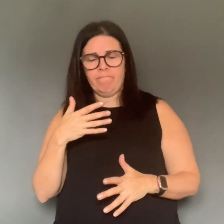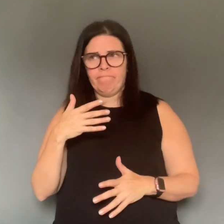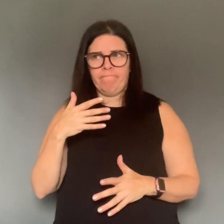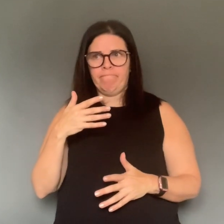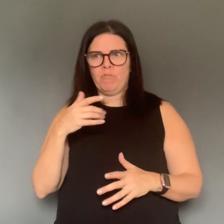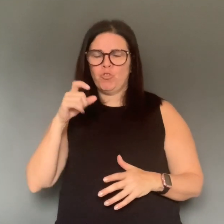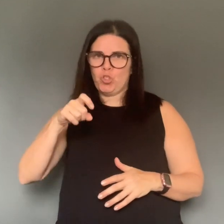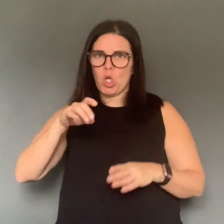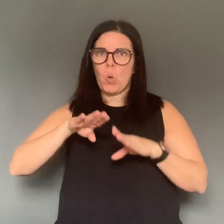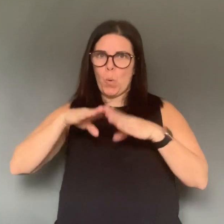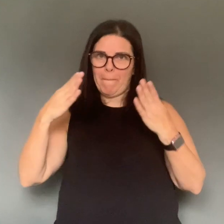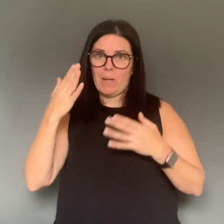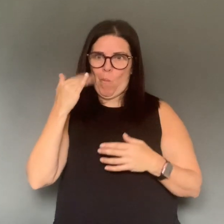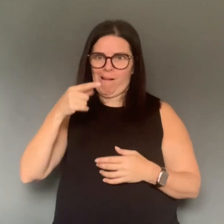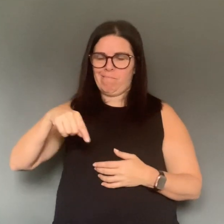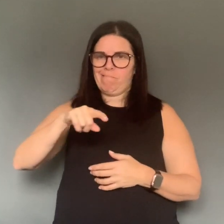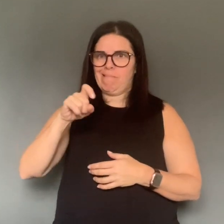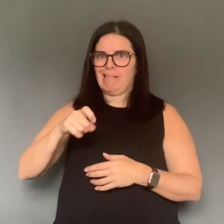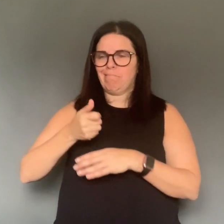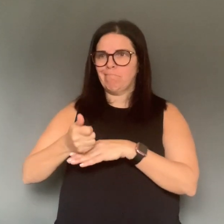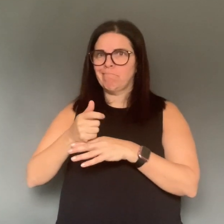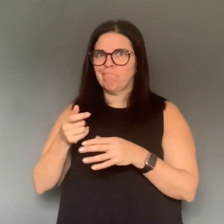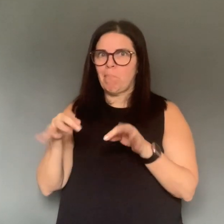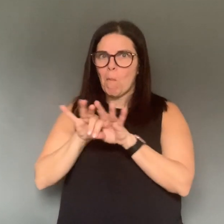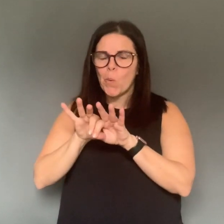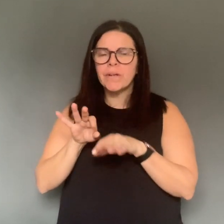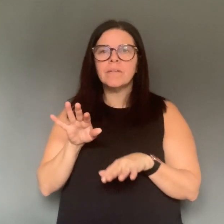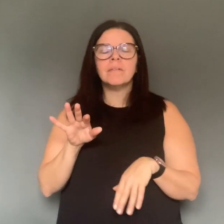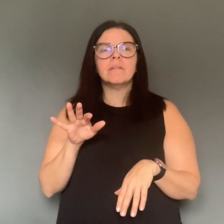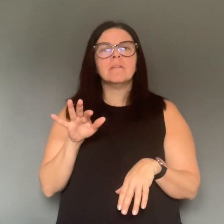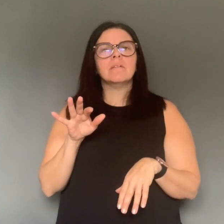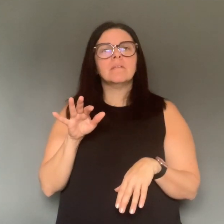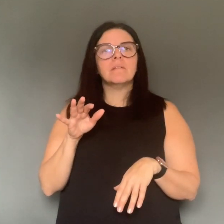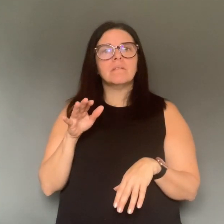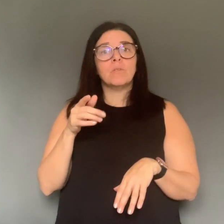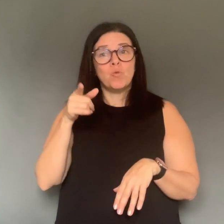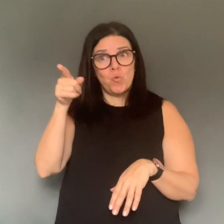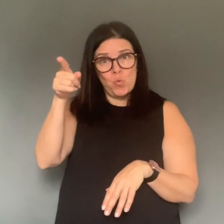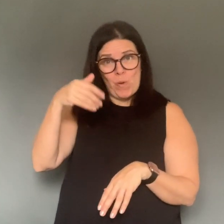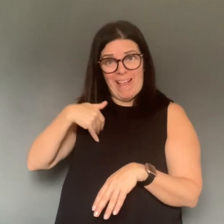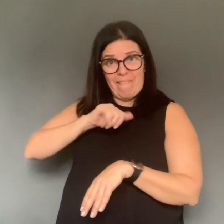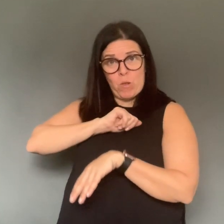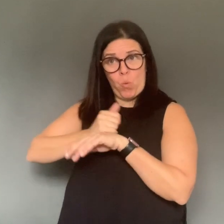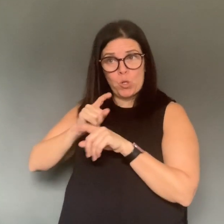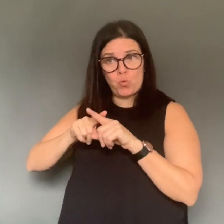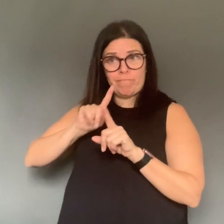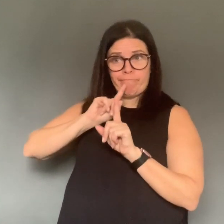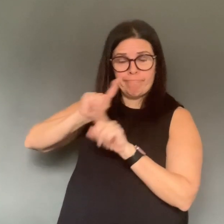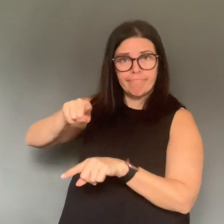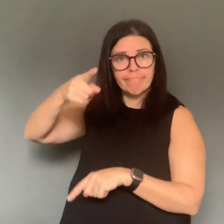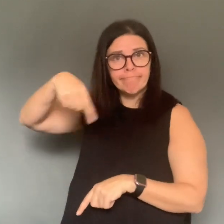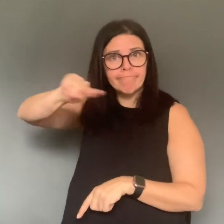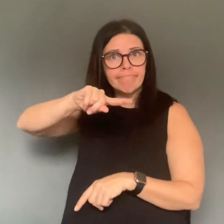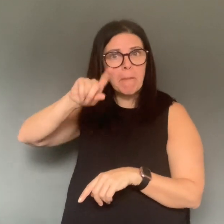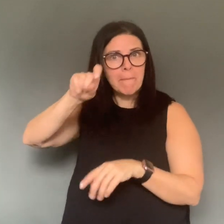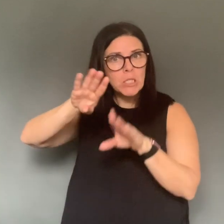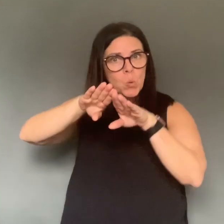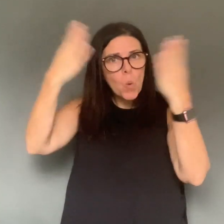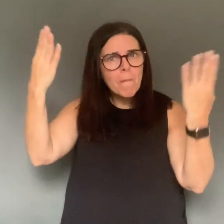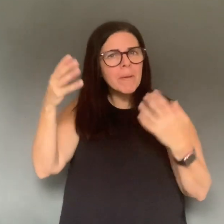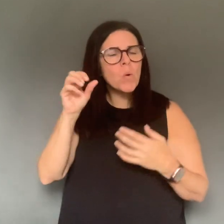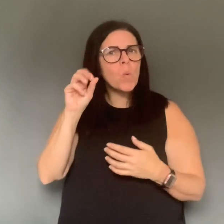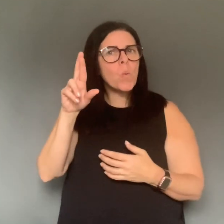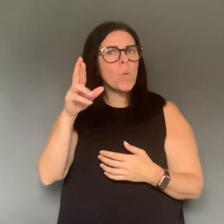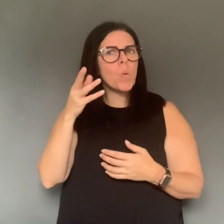during the pandemic? Does, do you have that authority, and do you think that is, uh, unnecessary to ask how people, how, you know, you